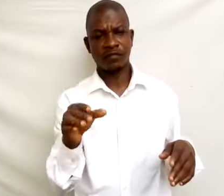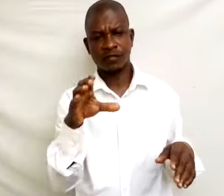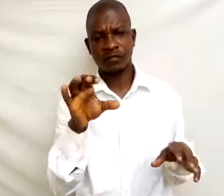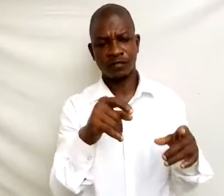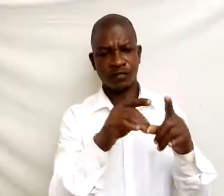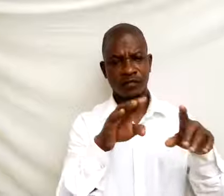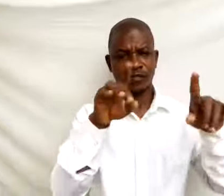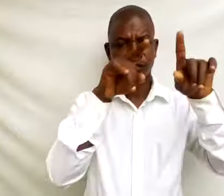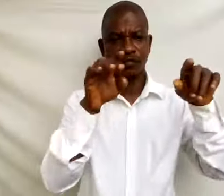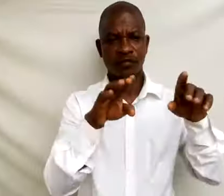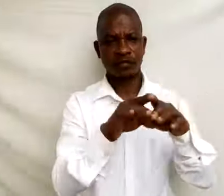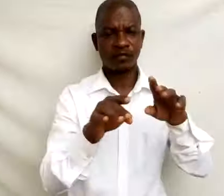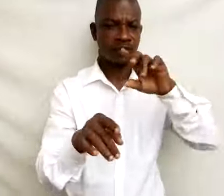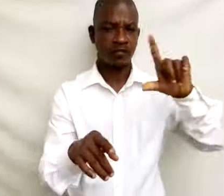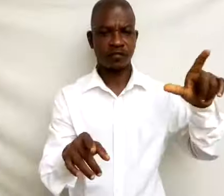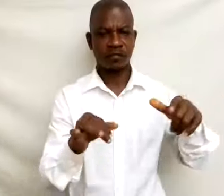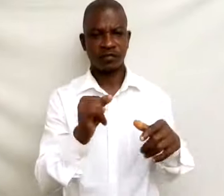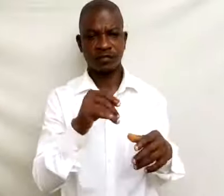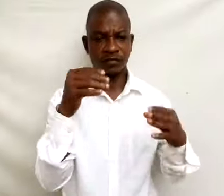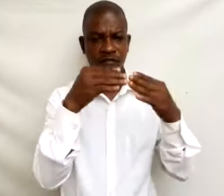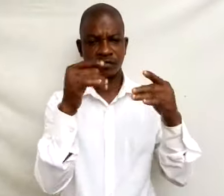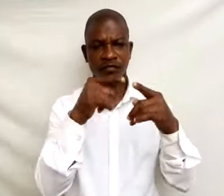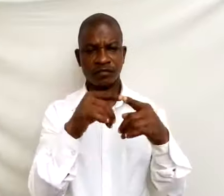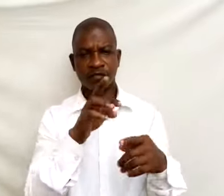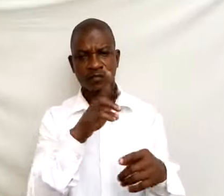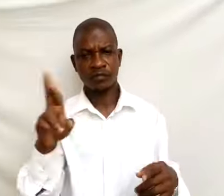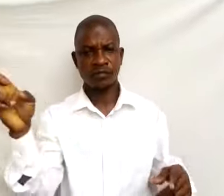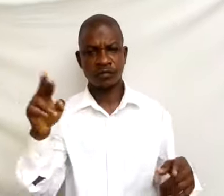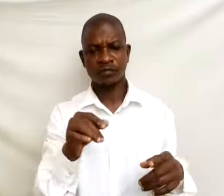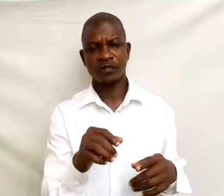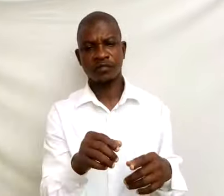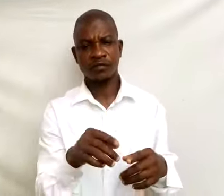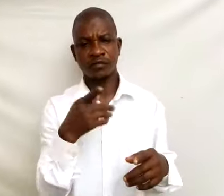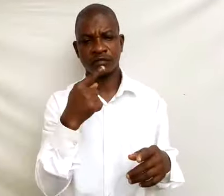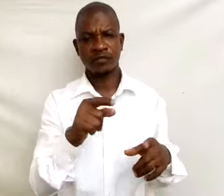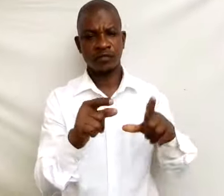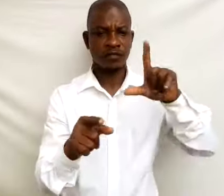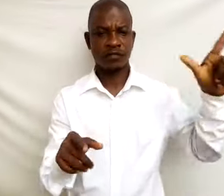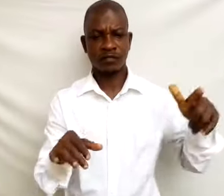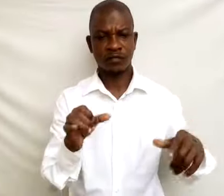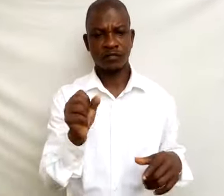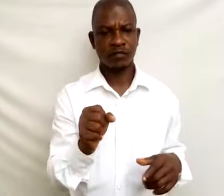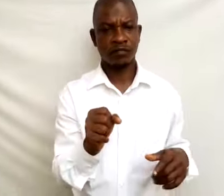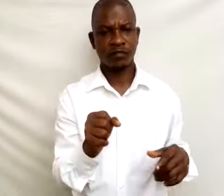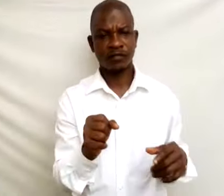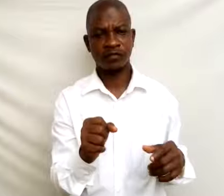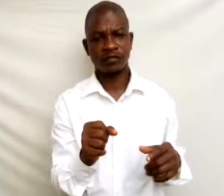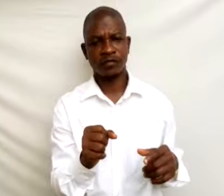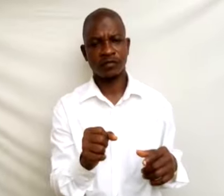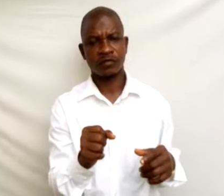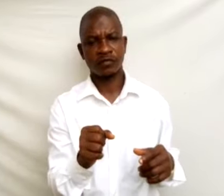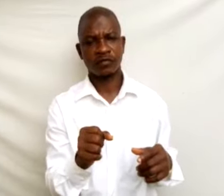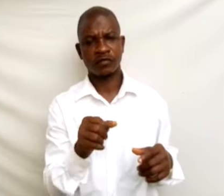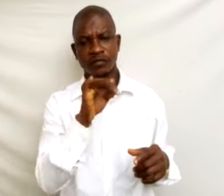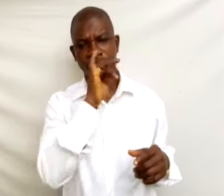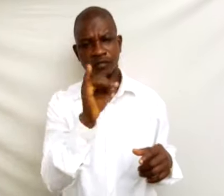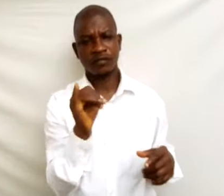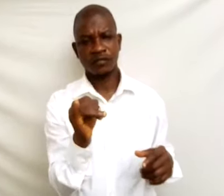So left-hand side equals to right-hand side. The left-hand side is A,